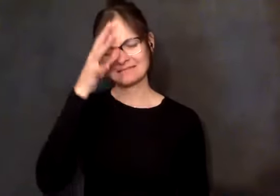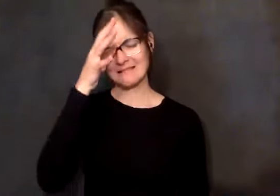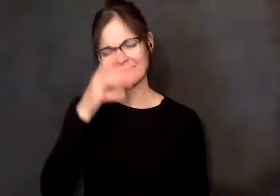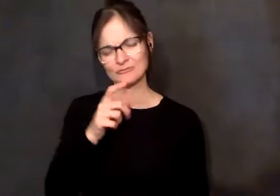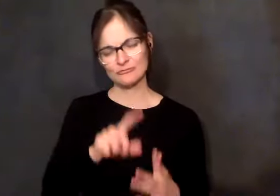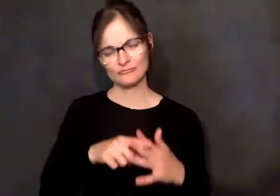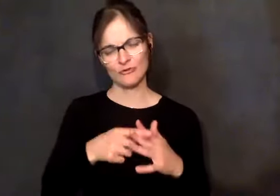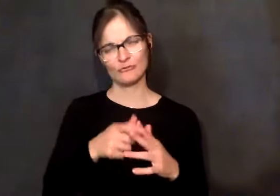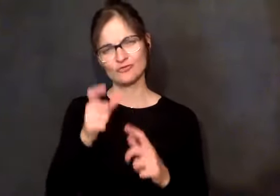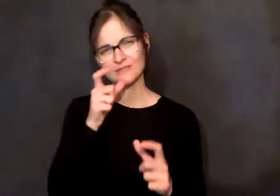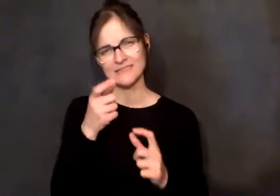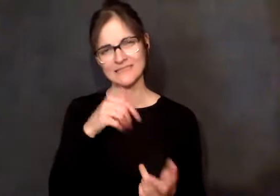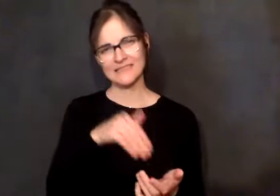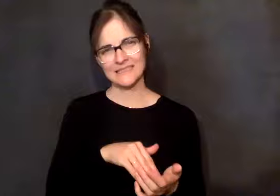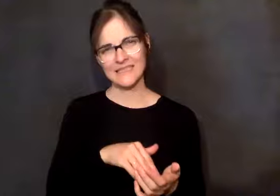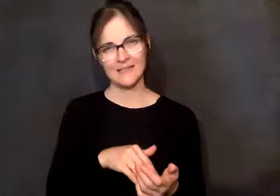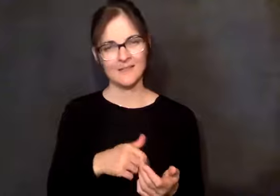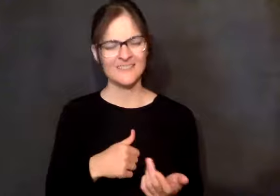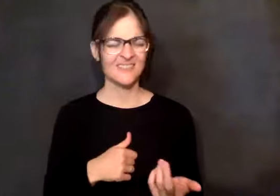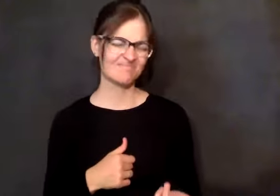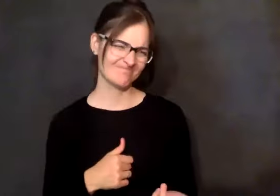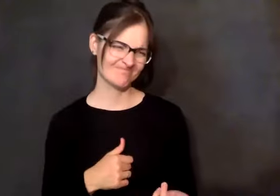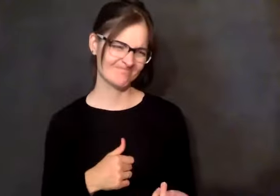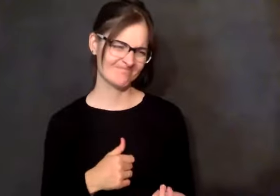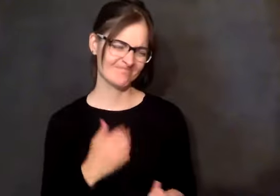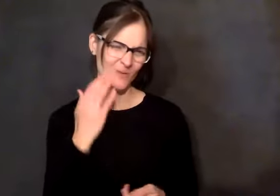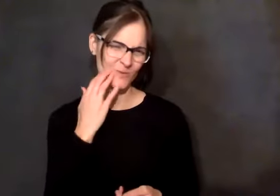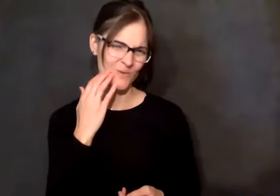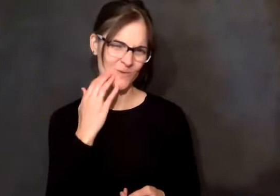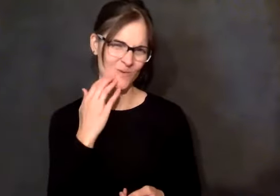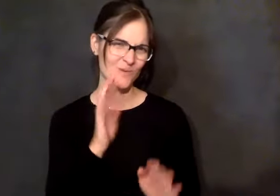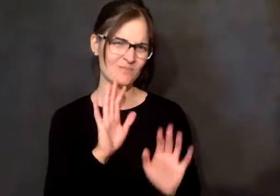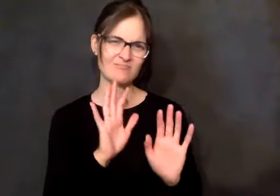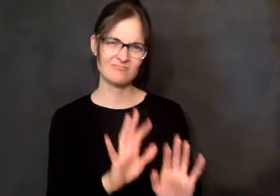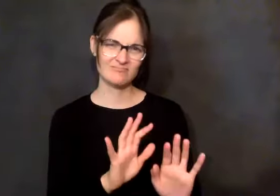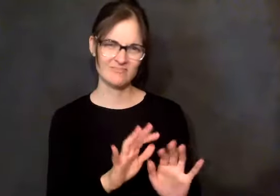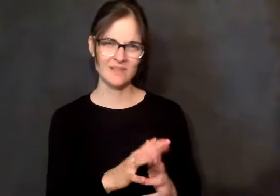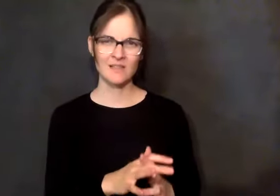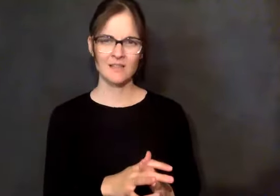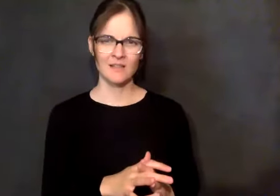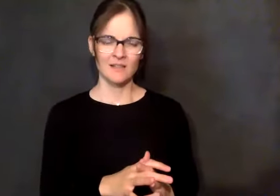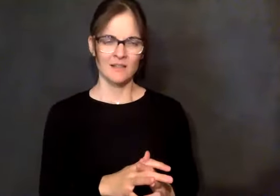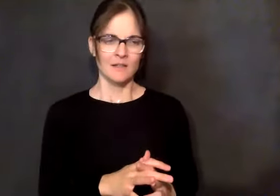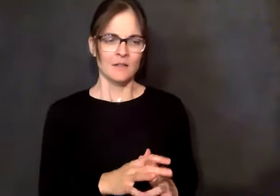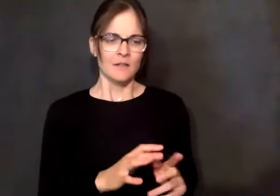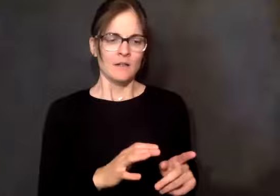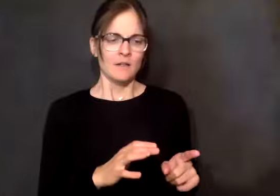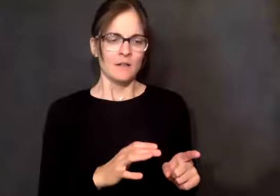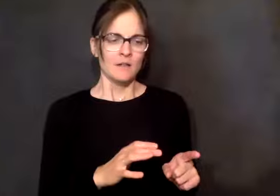He's still your dad. He's still your dad. And, you know, the thing of it is, we can hate the disease. But for God's sake,